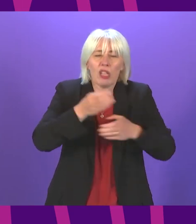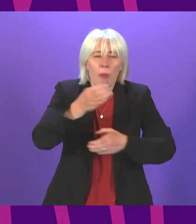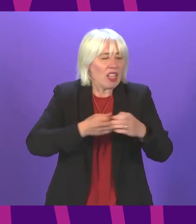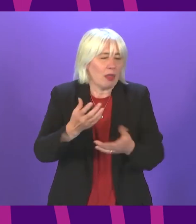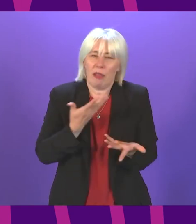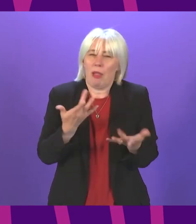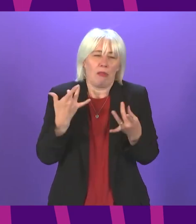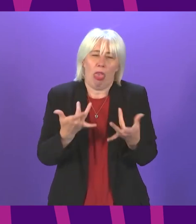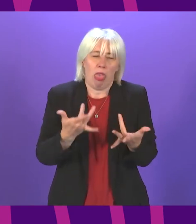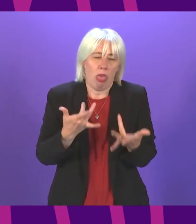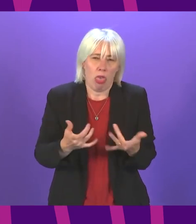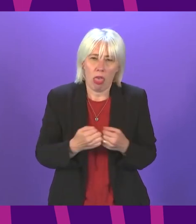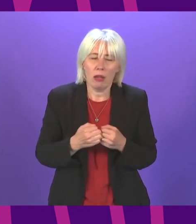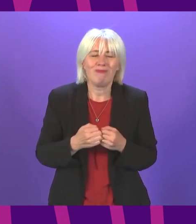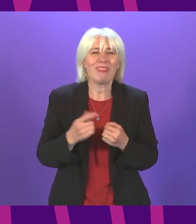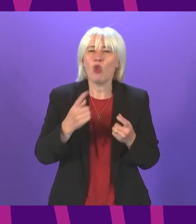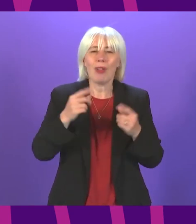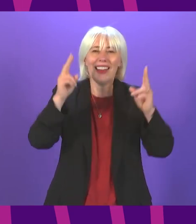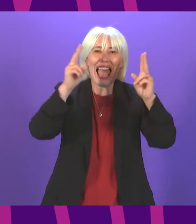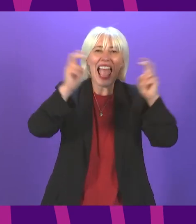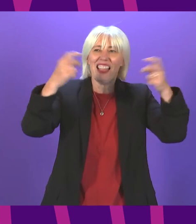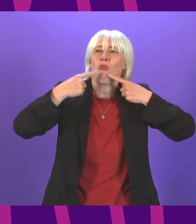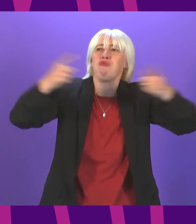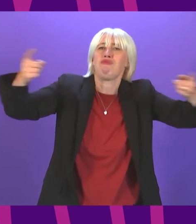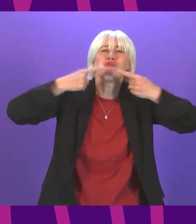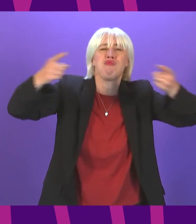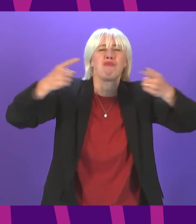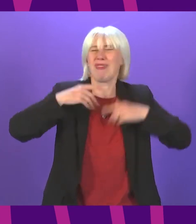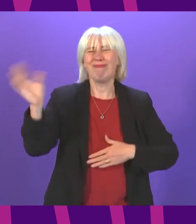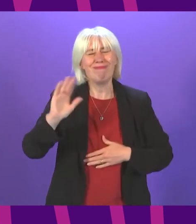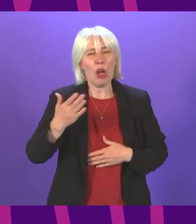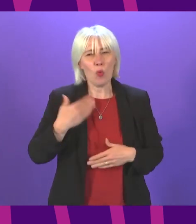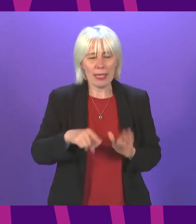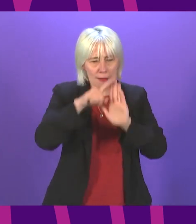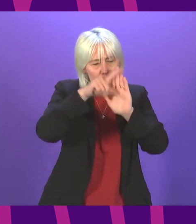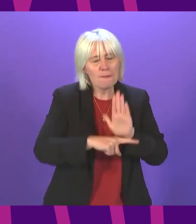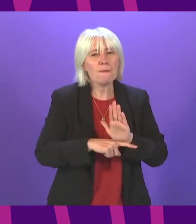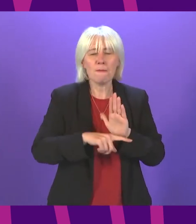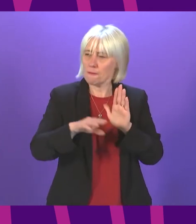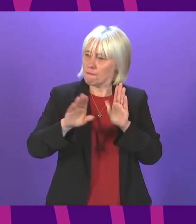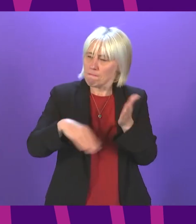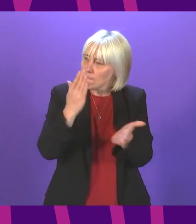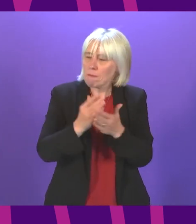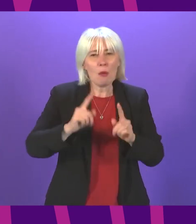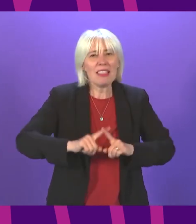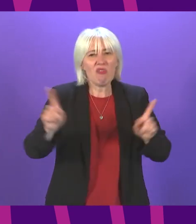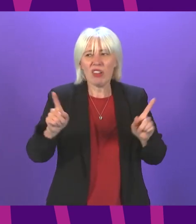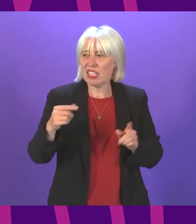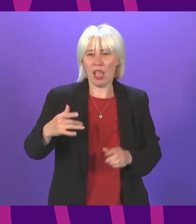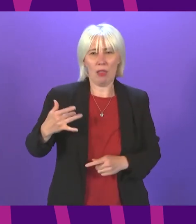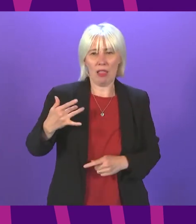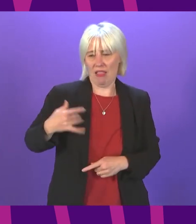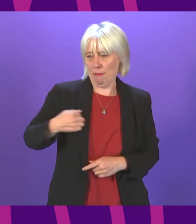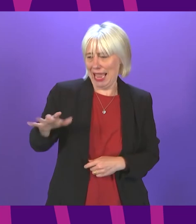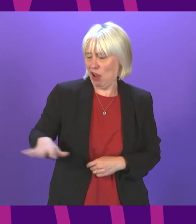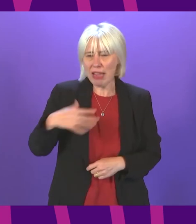is not going to be enough to announce headline announcements we need legislation that make the difference our constituents need and